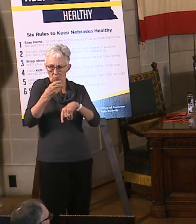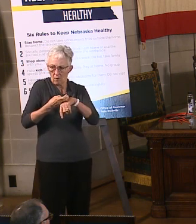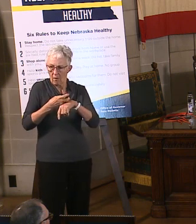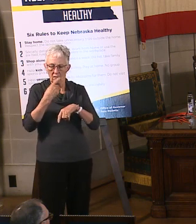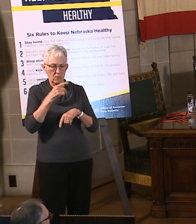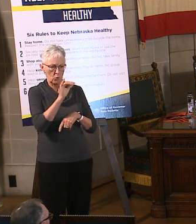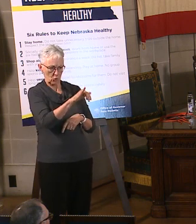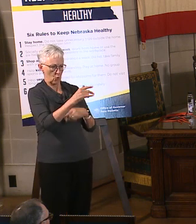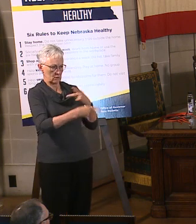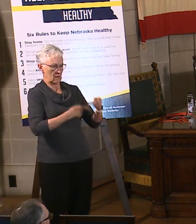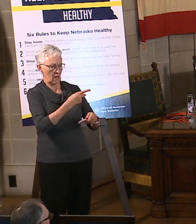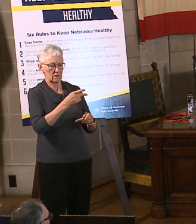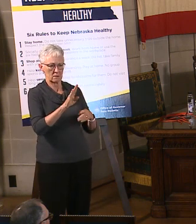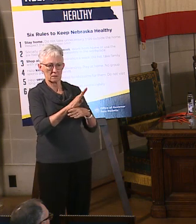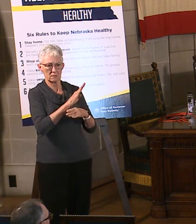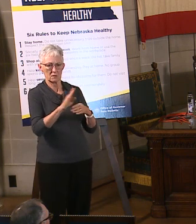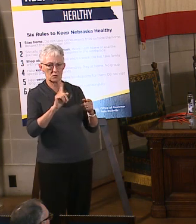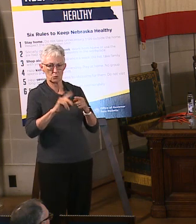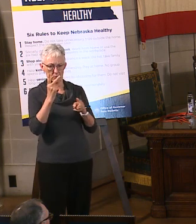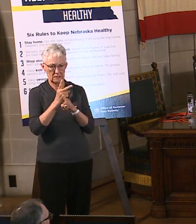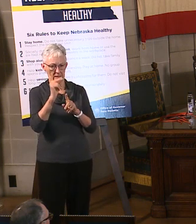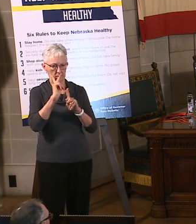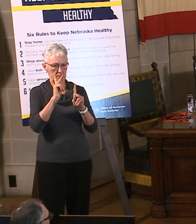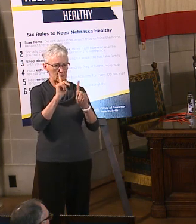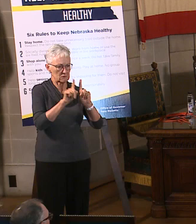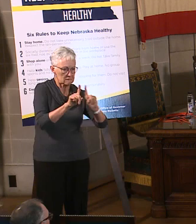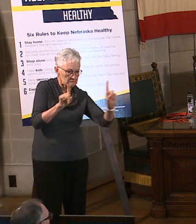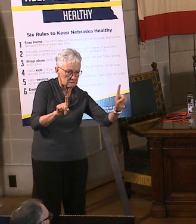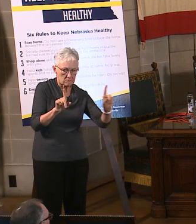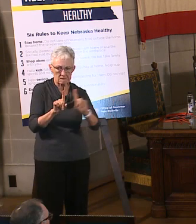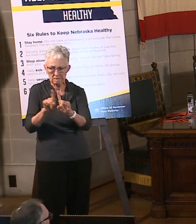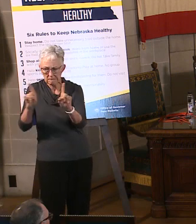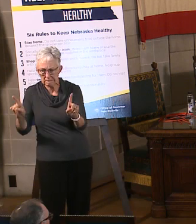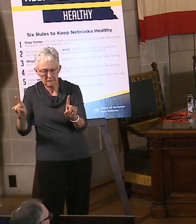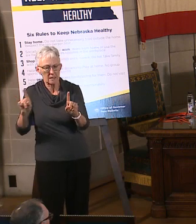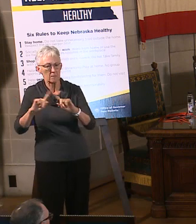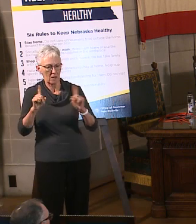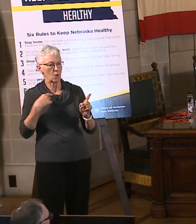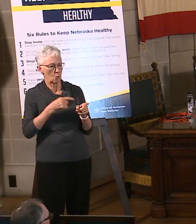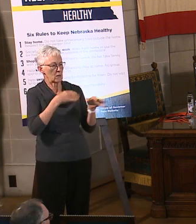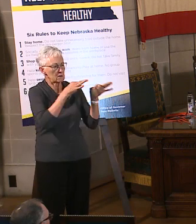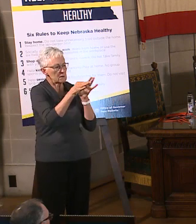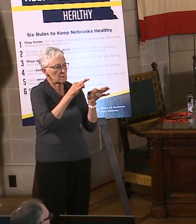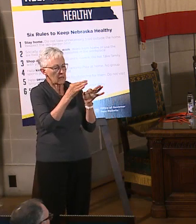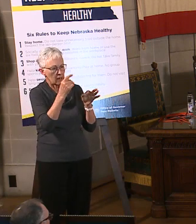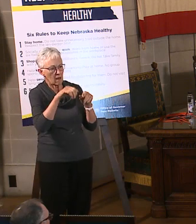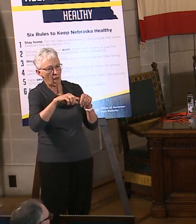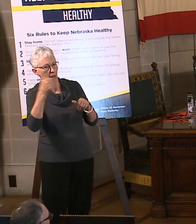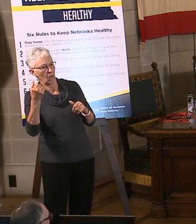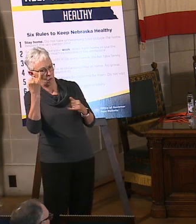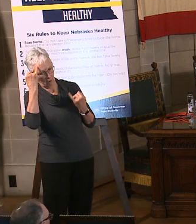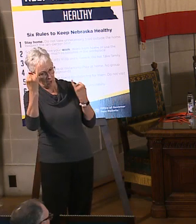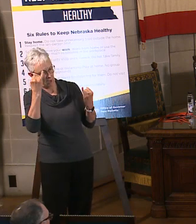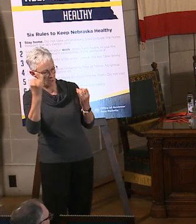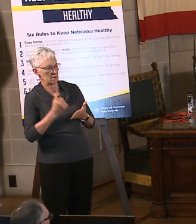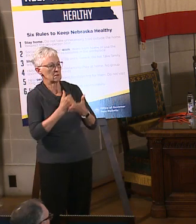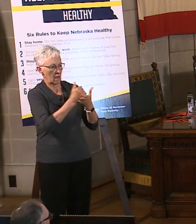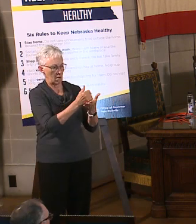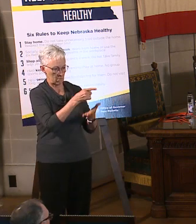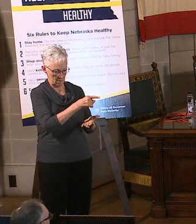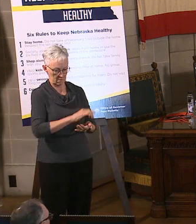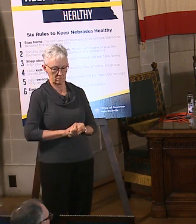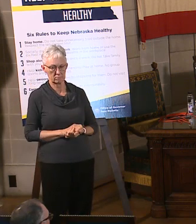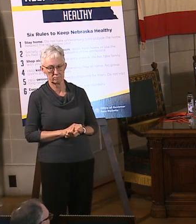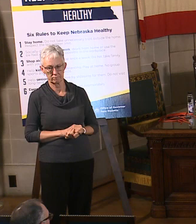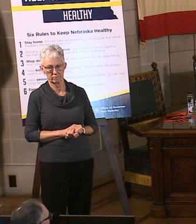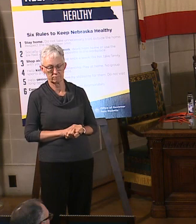put additional effort into those plans. And then we talk about guidelines. So we've published DHMs that actually put